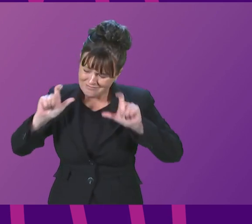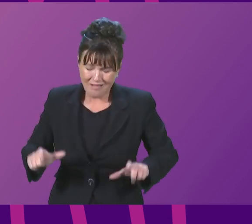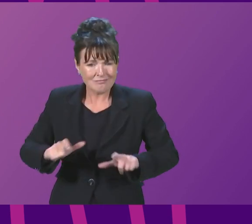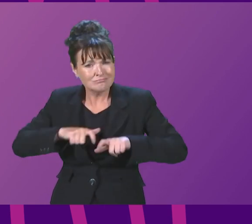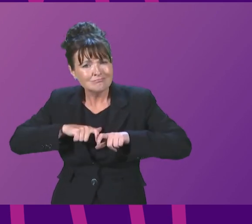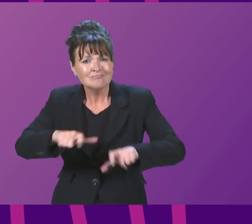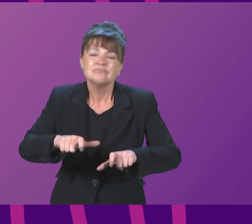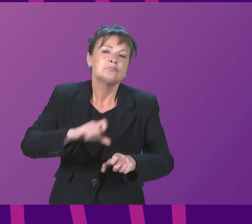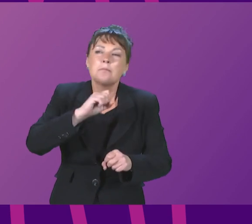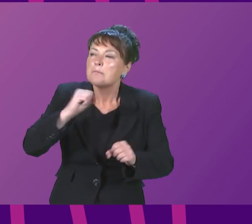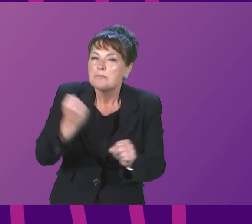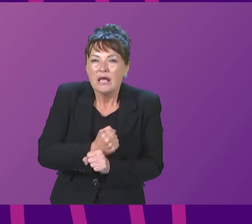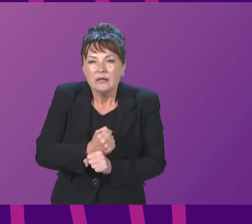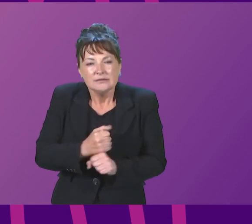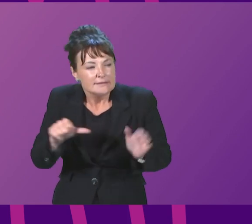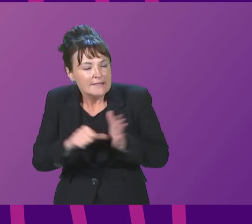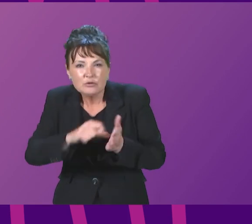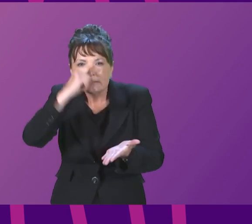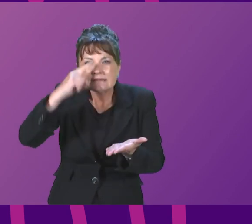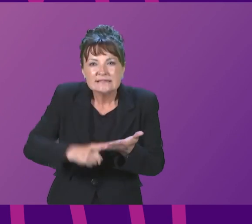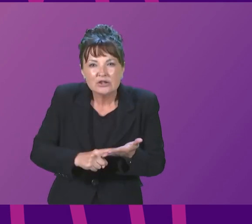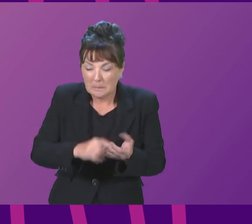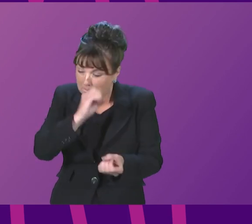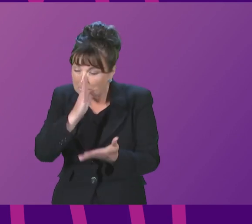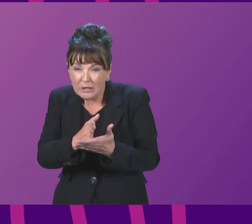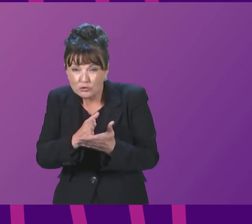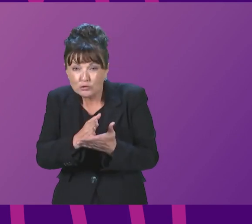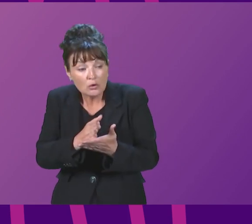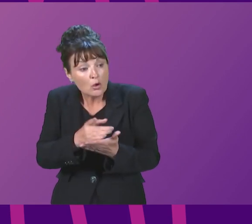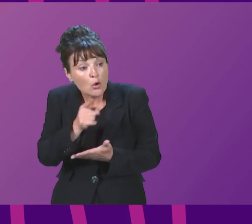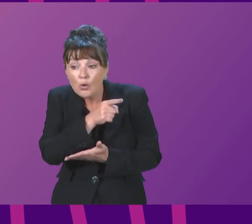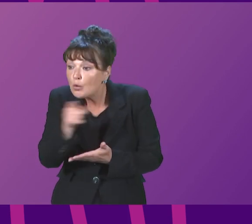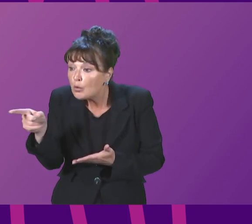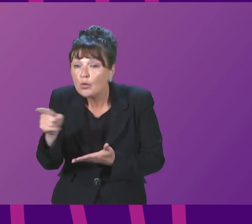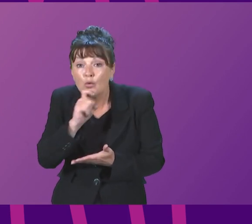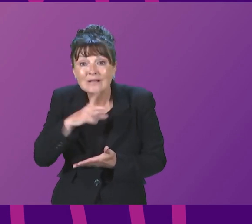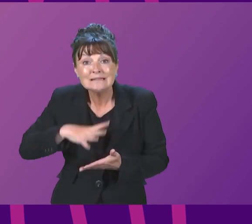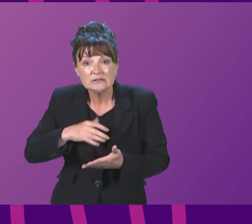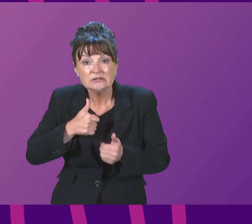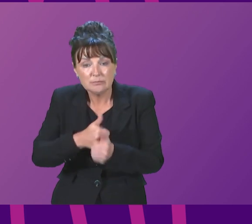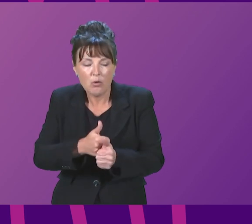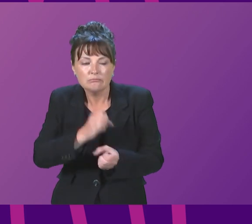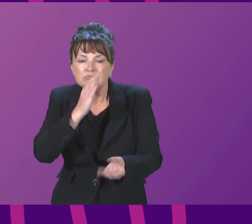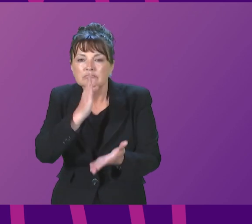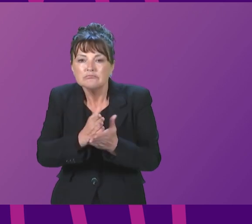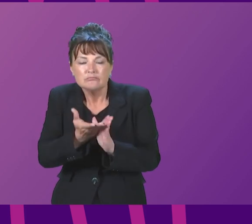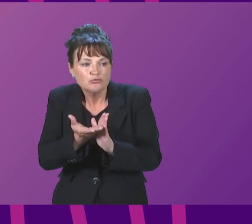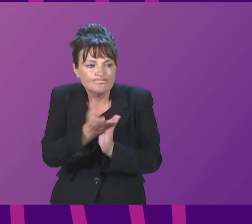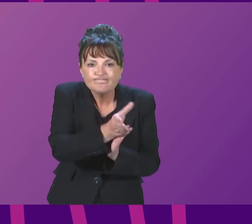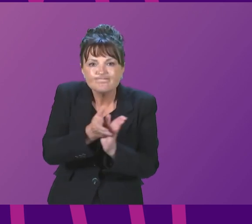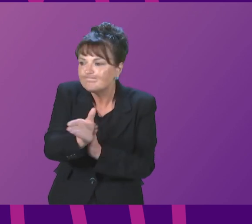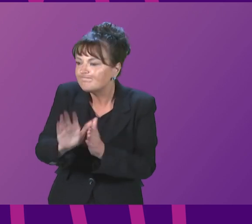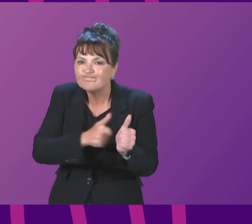decisions to get support to where it is needed most. Of course, one of the pressures on all